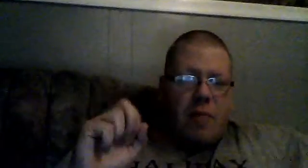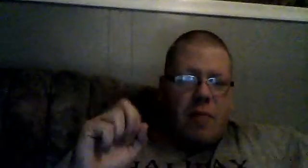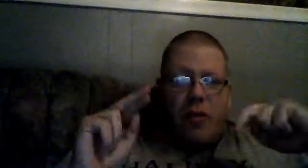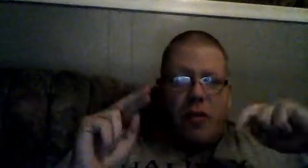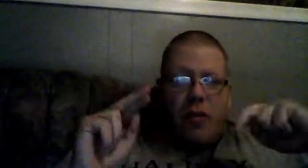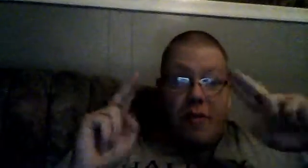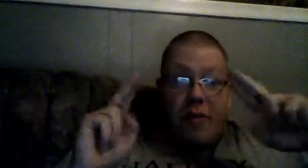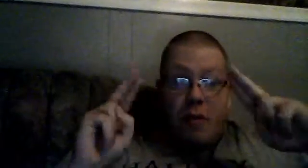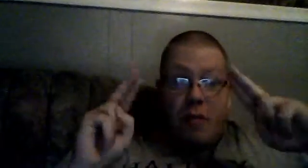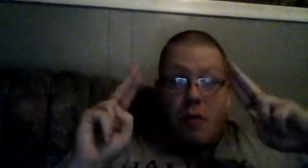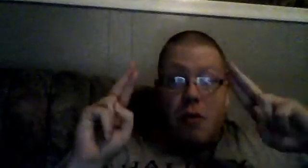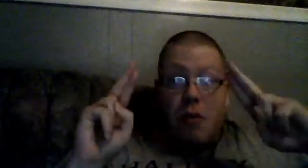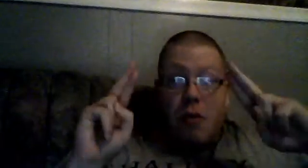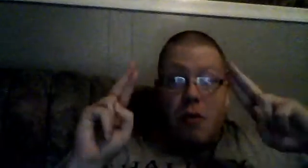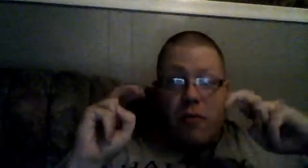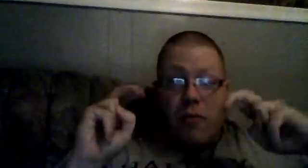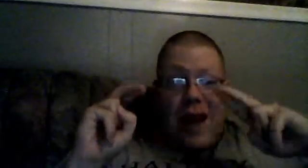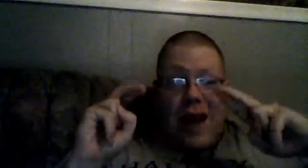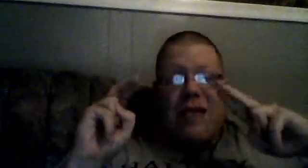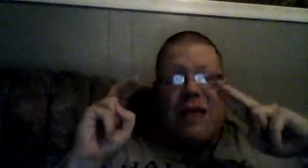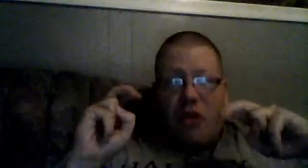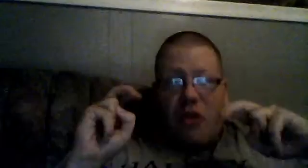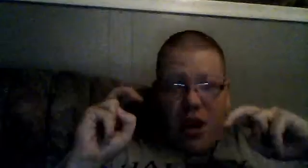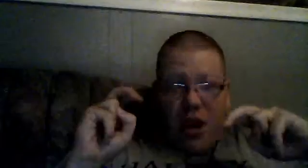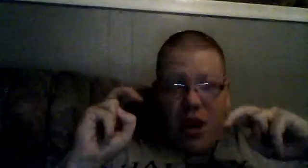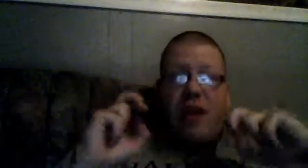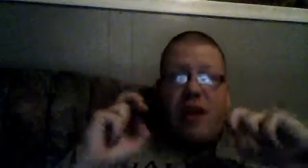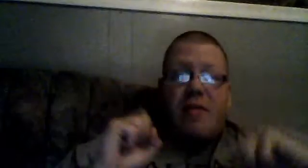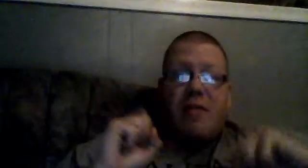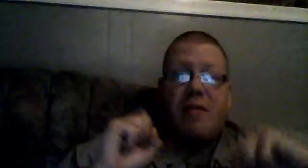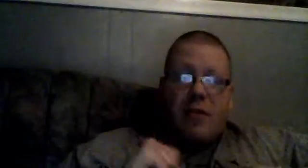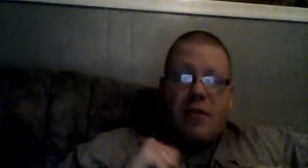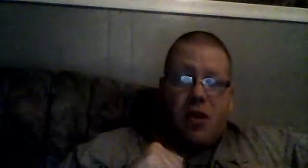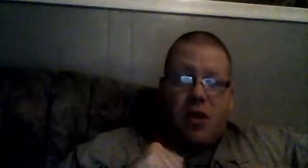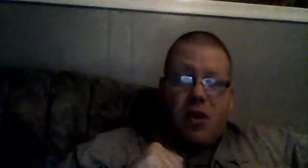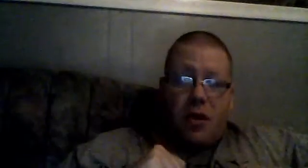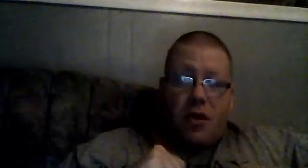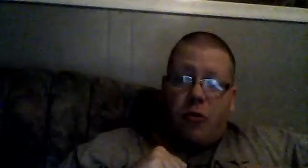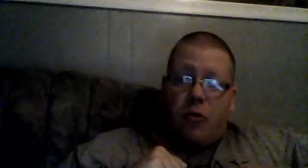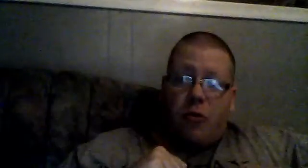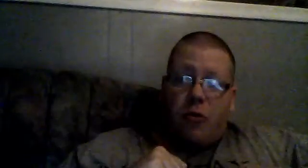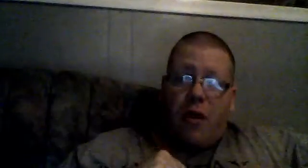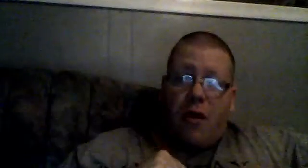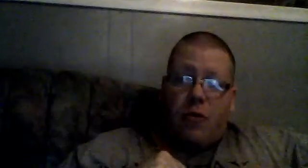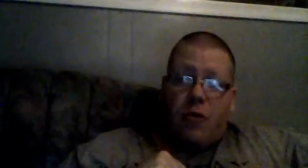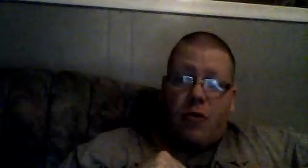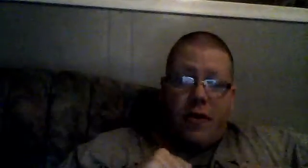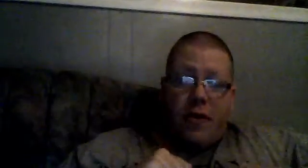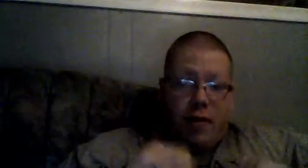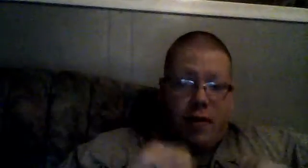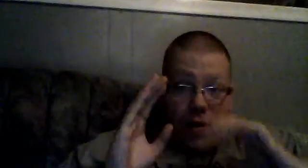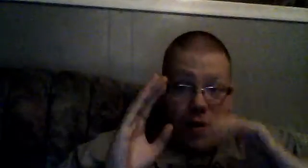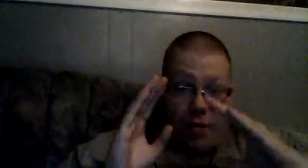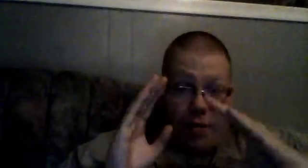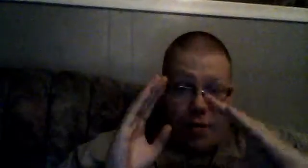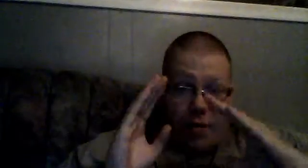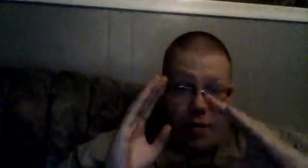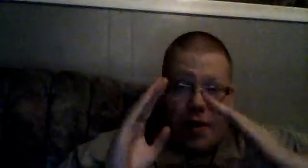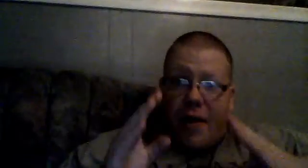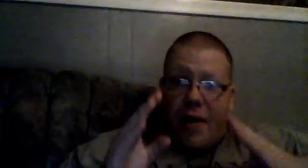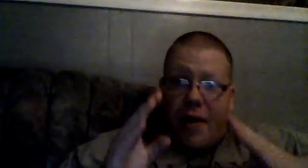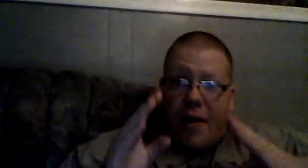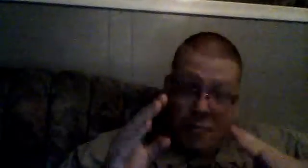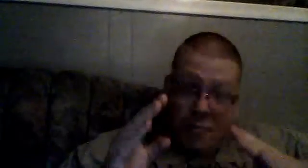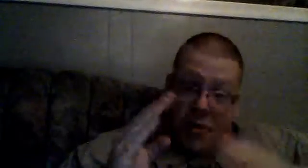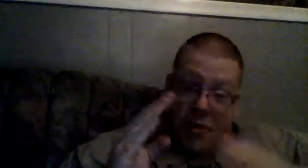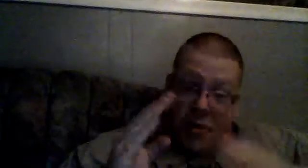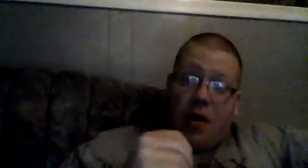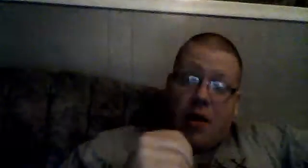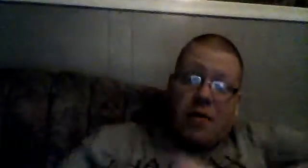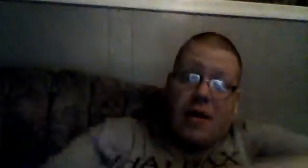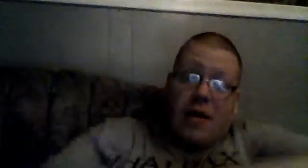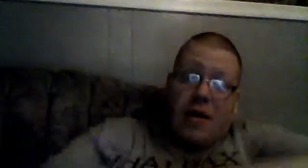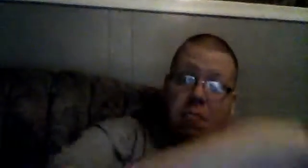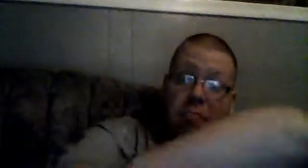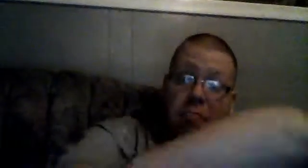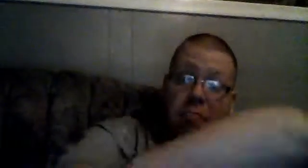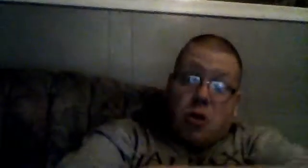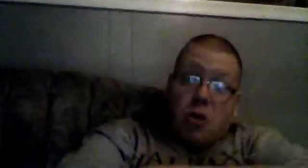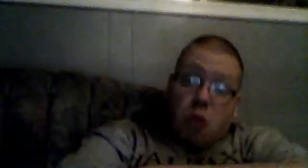this franchise called the Real Housewives of Instant City here. You see, they're not